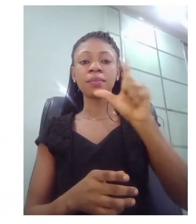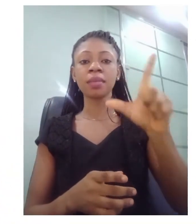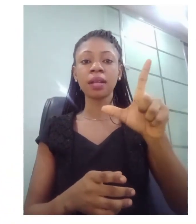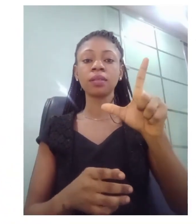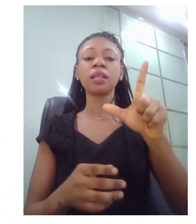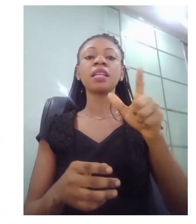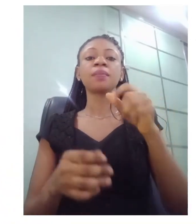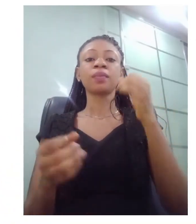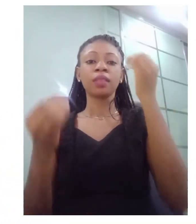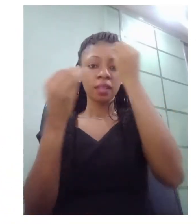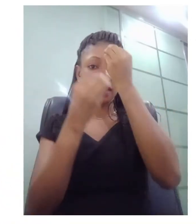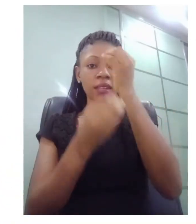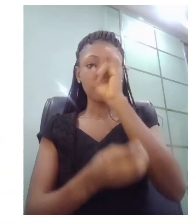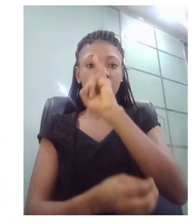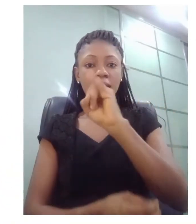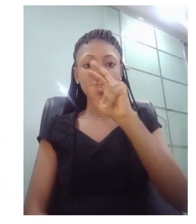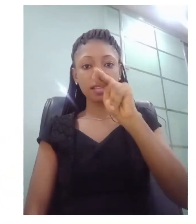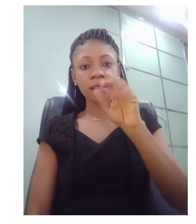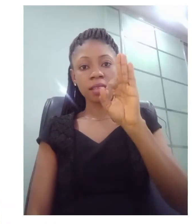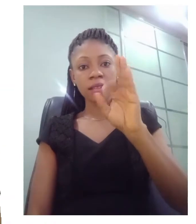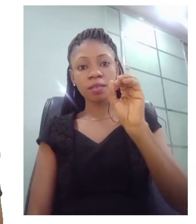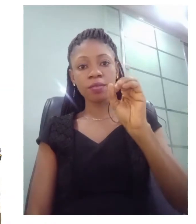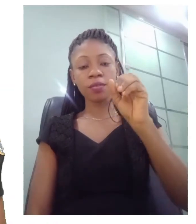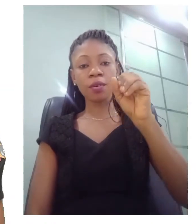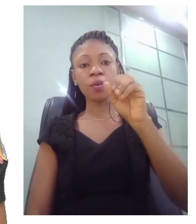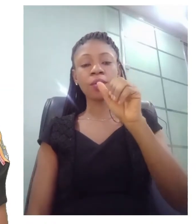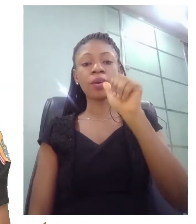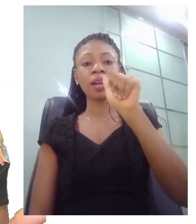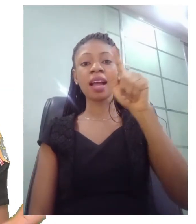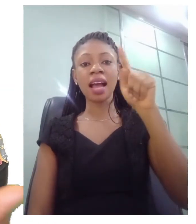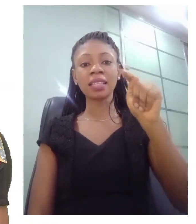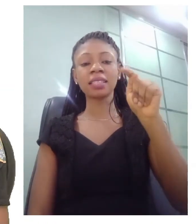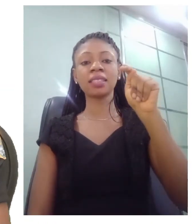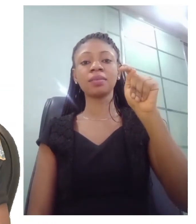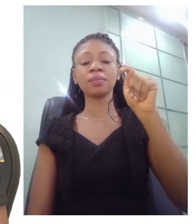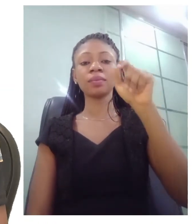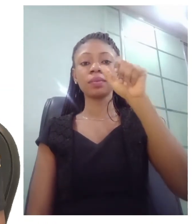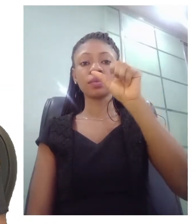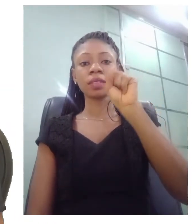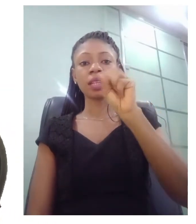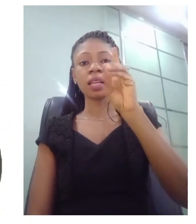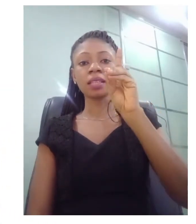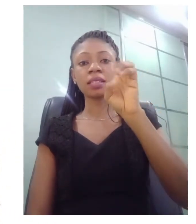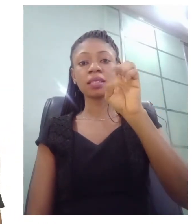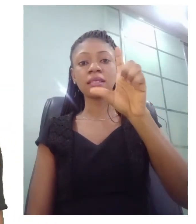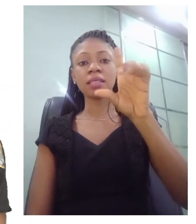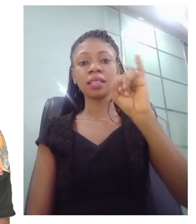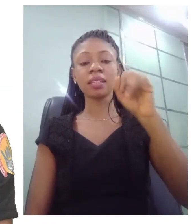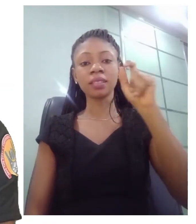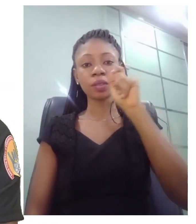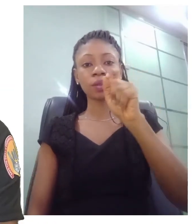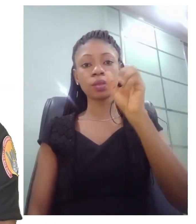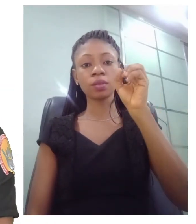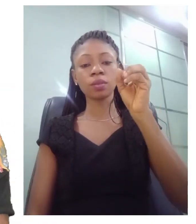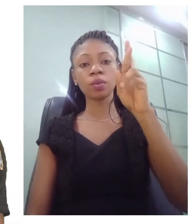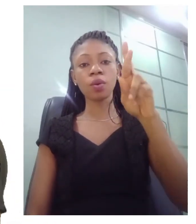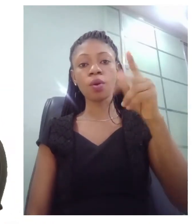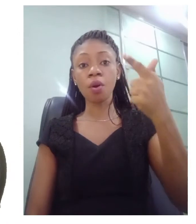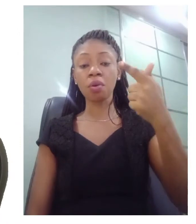sign language or send us a short video of any expression in your indigenous sign language. And we will get in